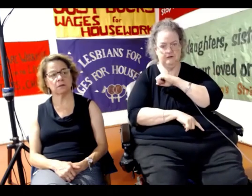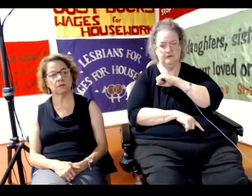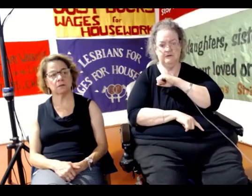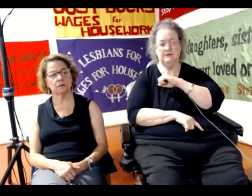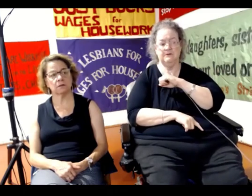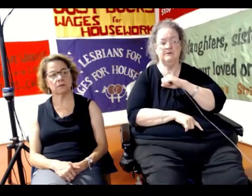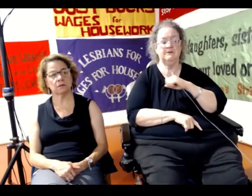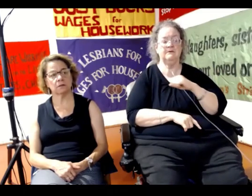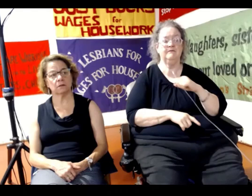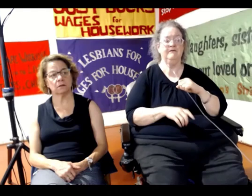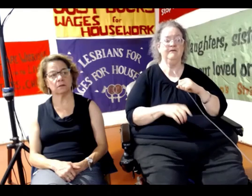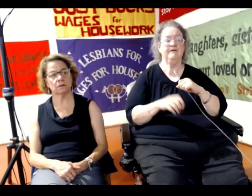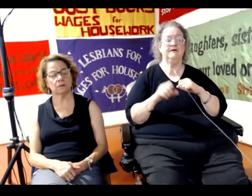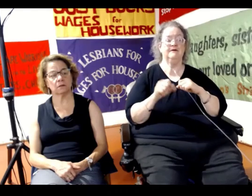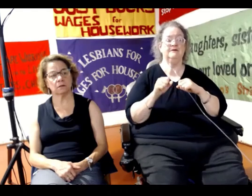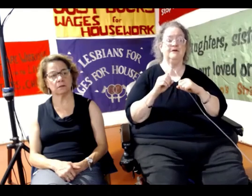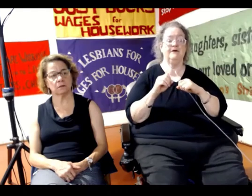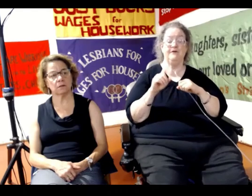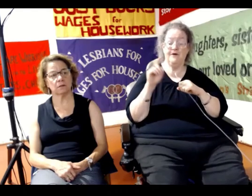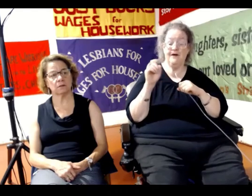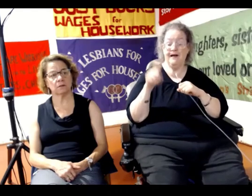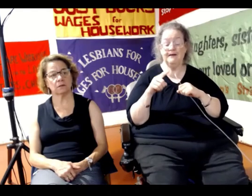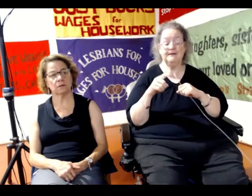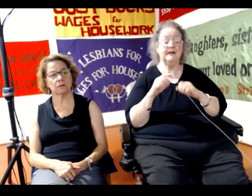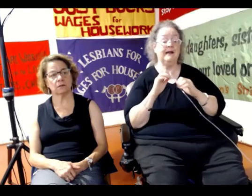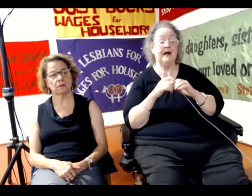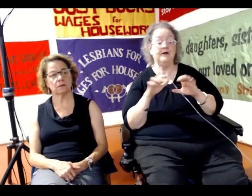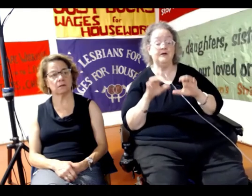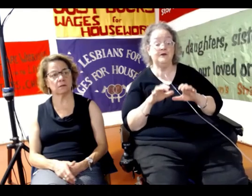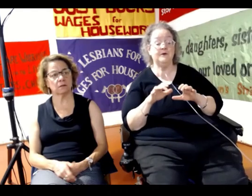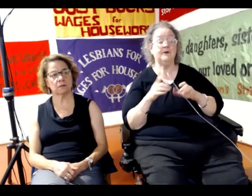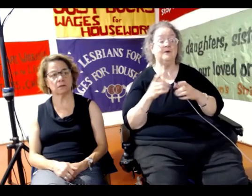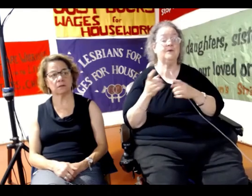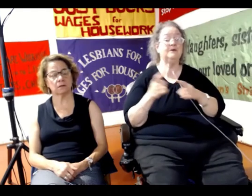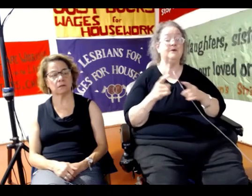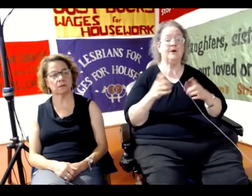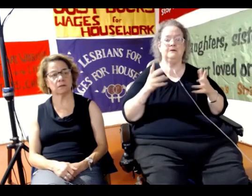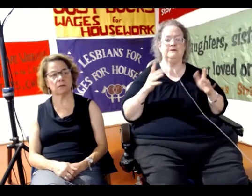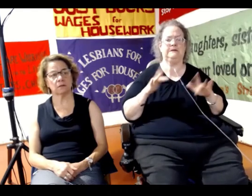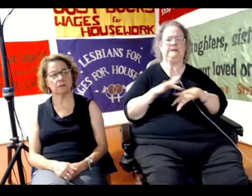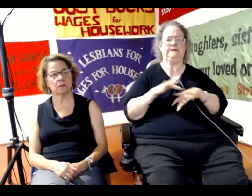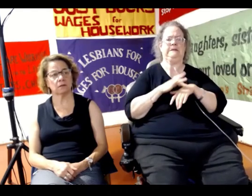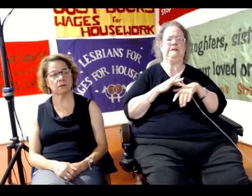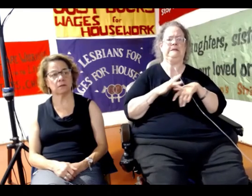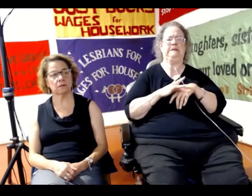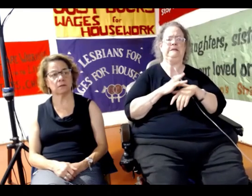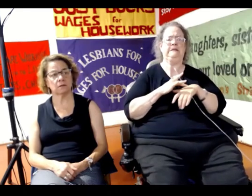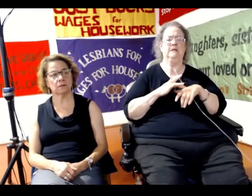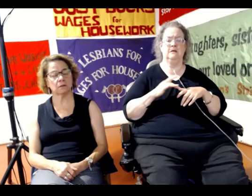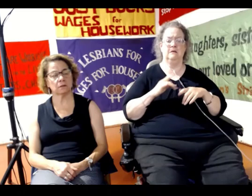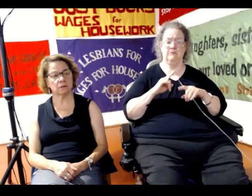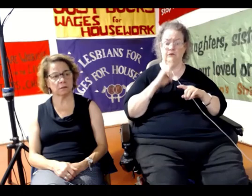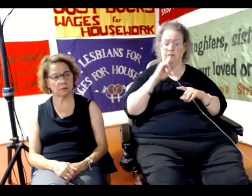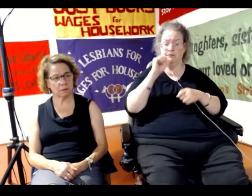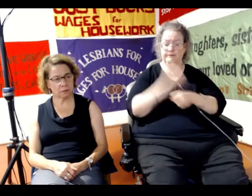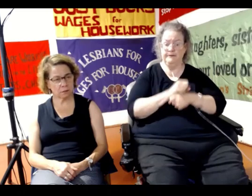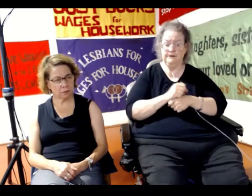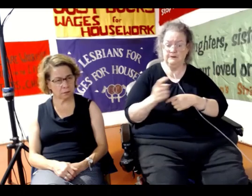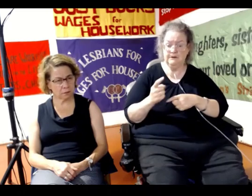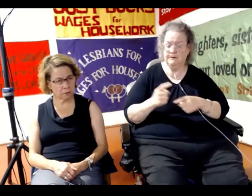questions like, how are you doing? What's going on? And it's horrifying. And